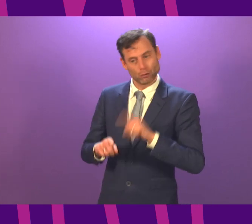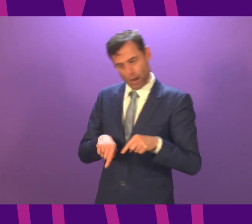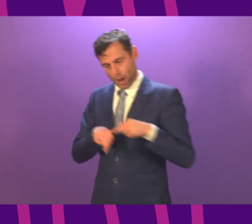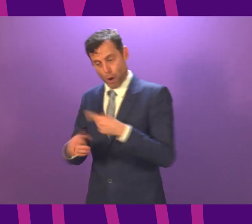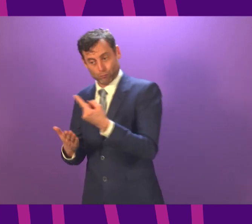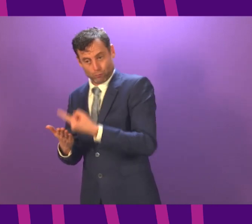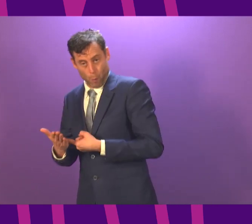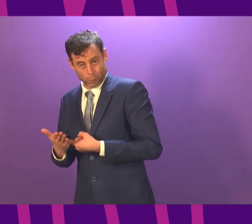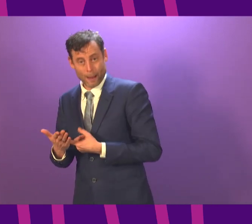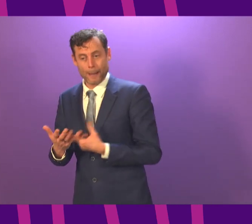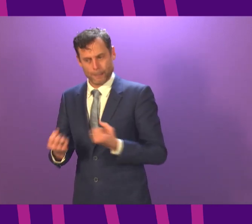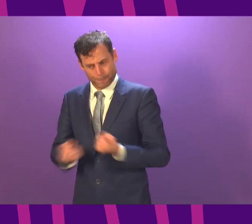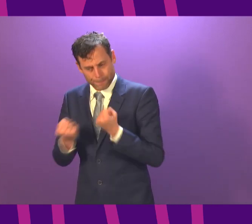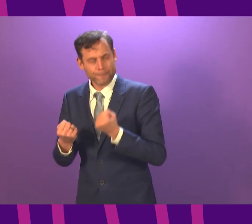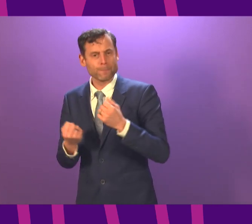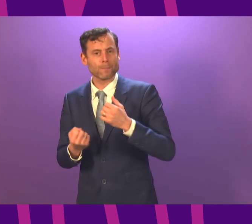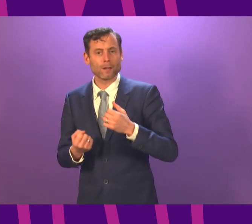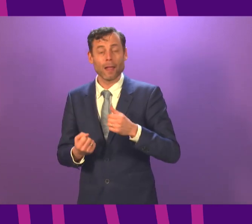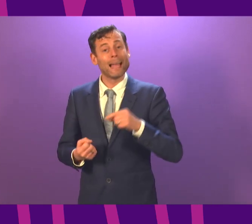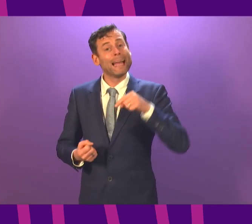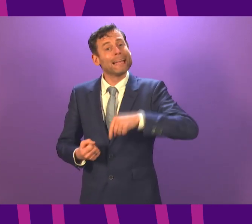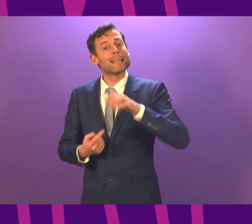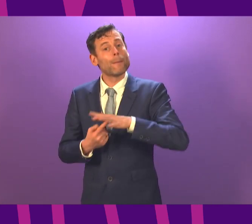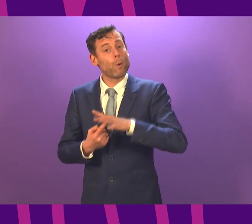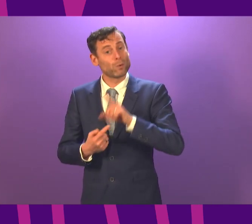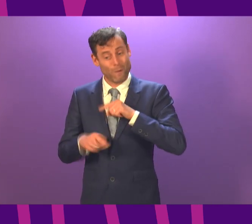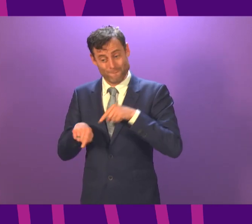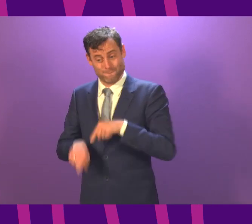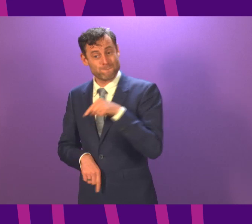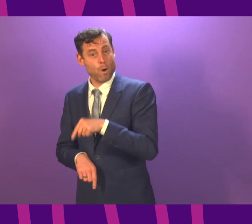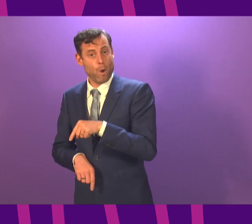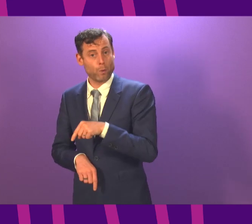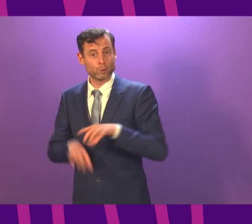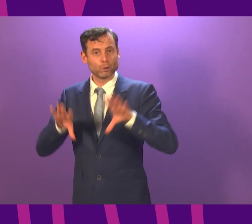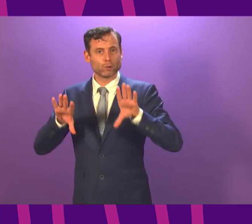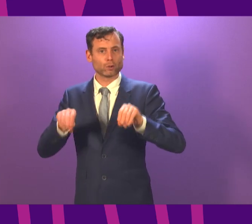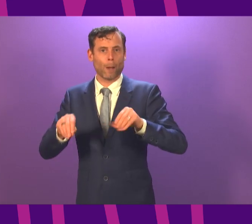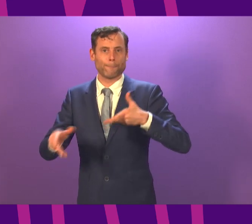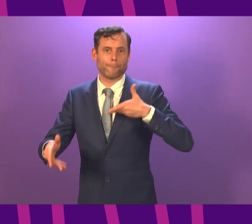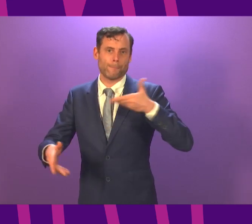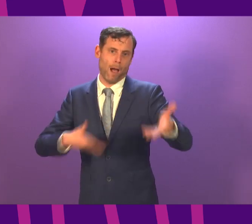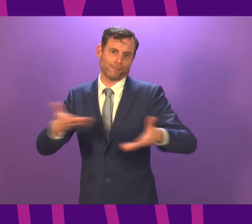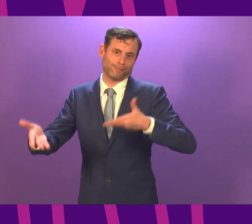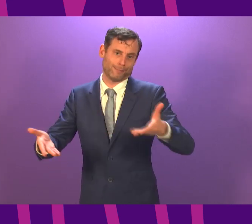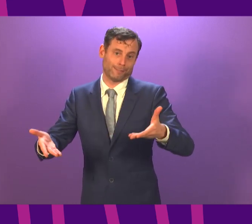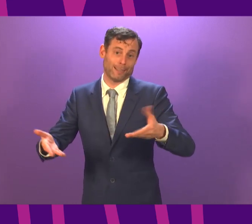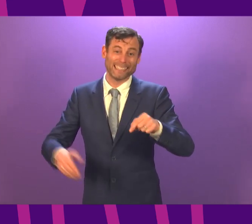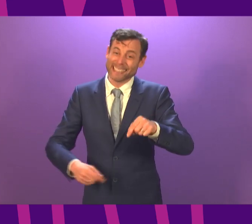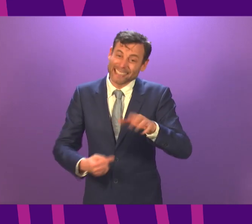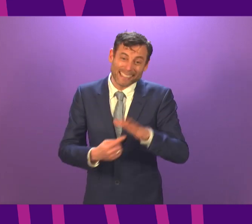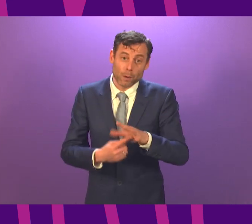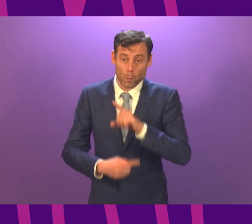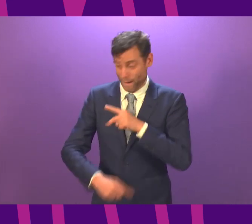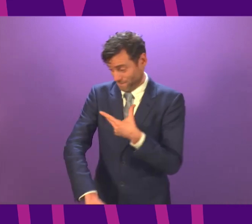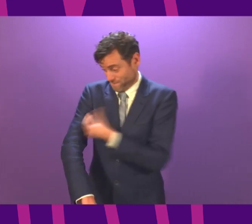of this virus. The more we do that, the more chance we get this, give the vaccine to get ahead more quickly. And now much